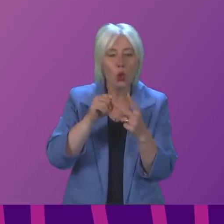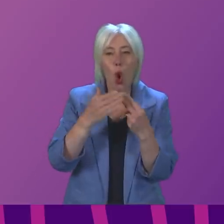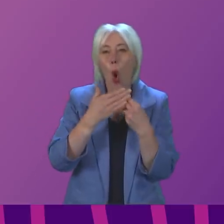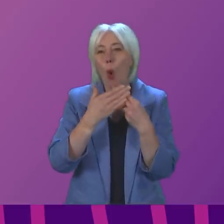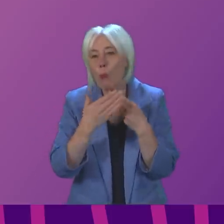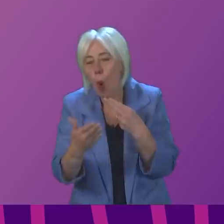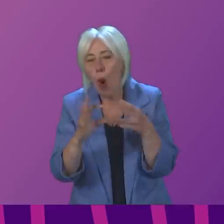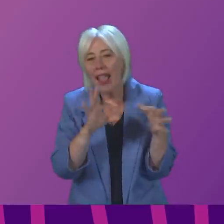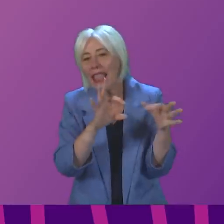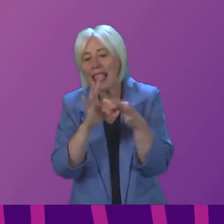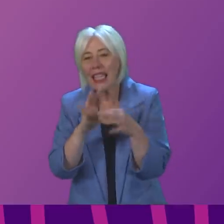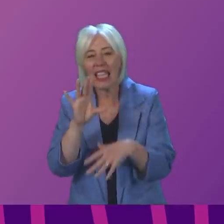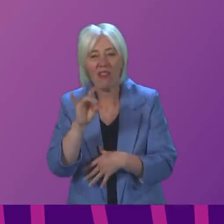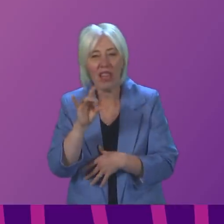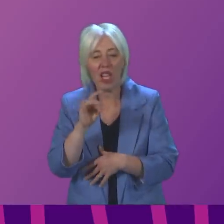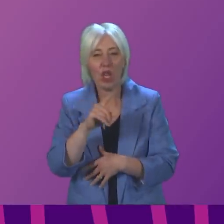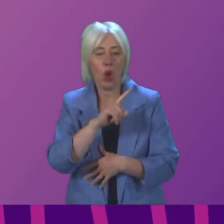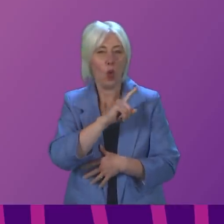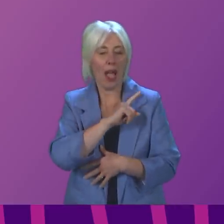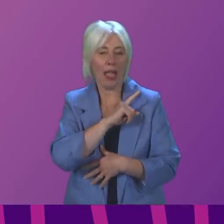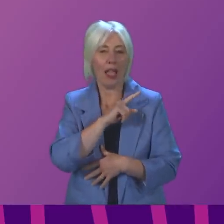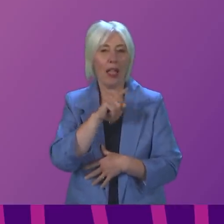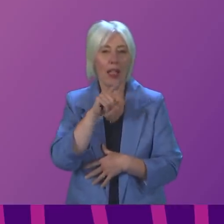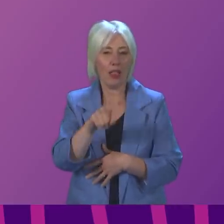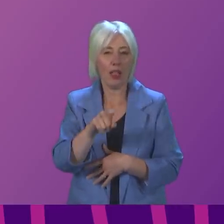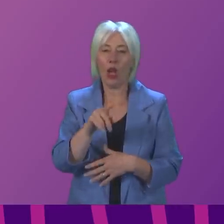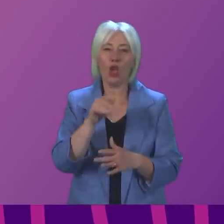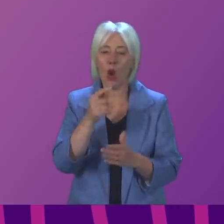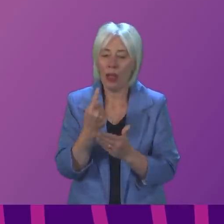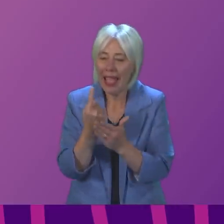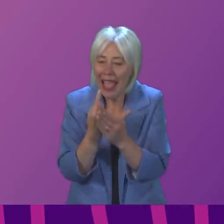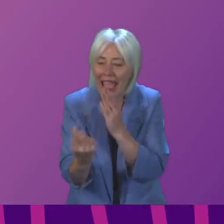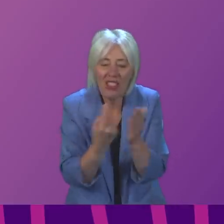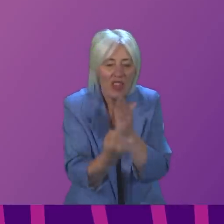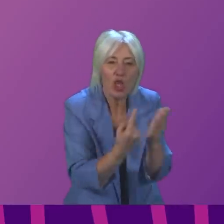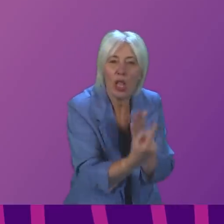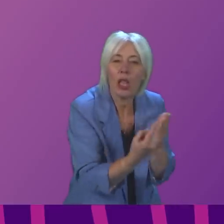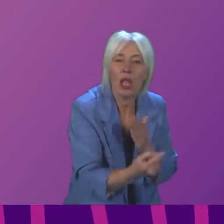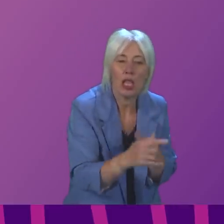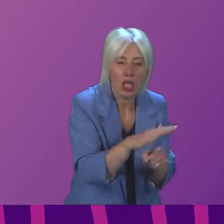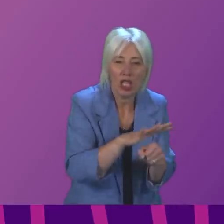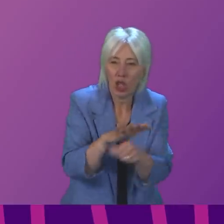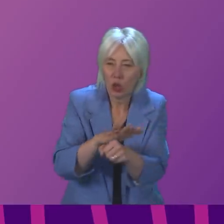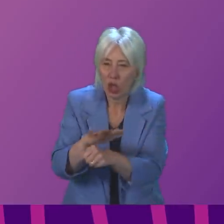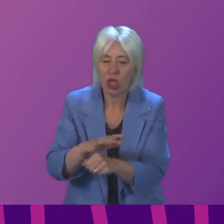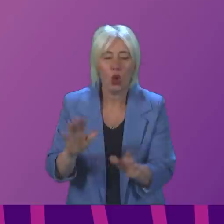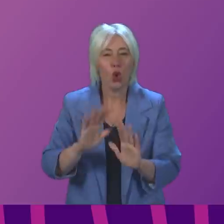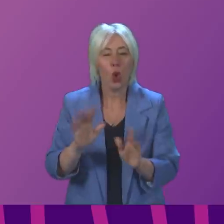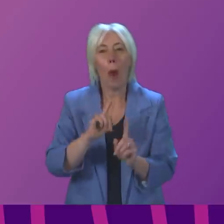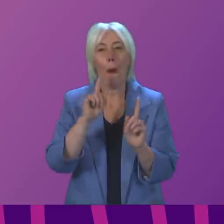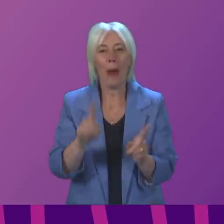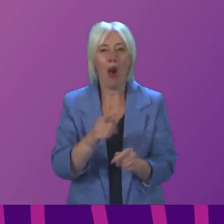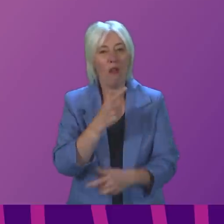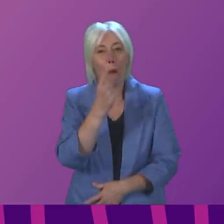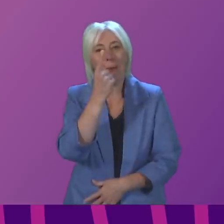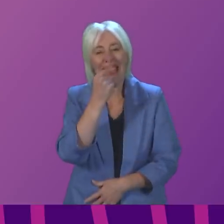infections is because that is indicative not of individual isolated cases of infection, and I'll come back to that in a second, but of a